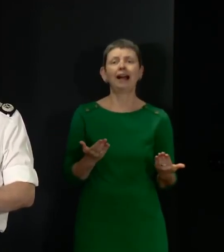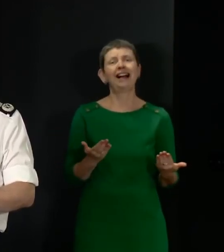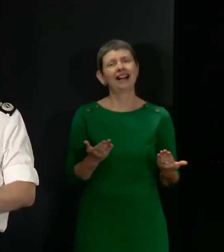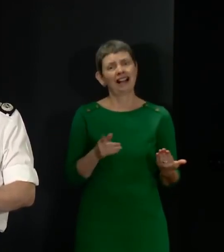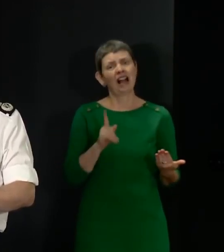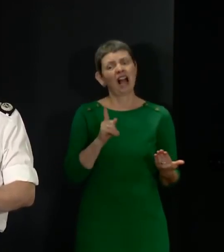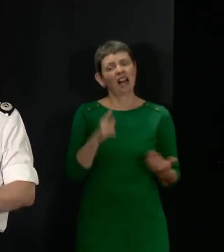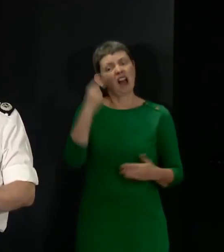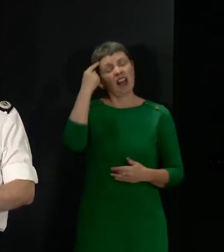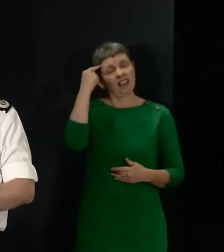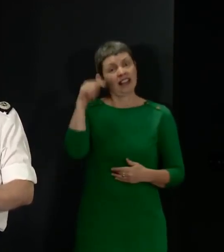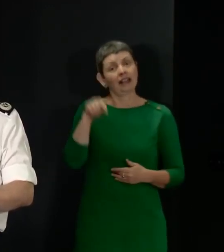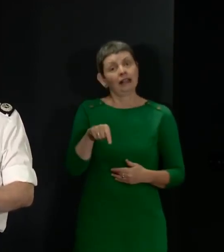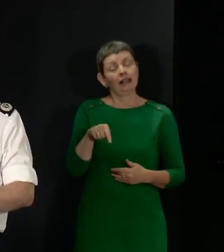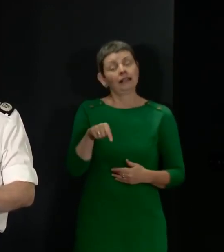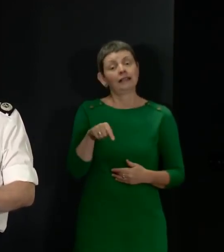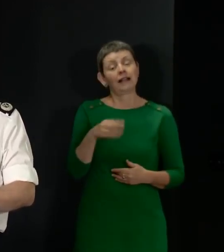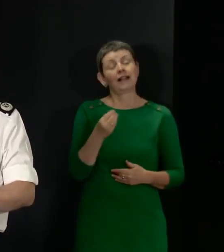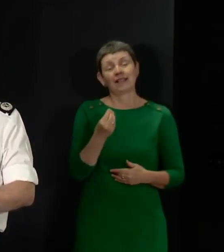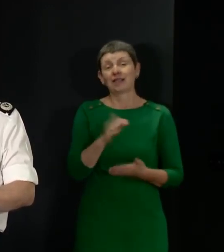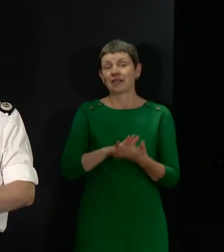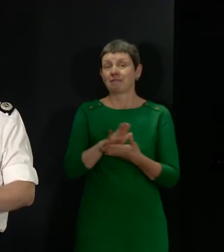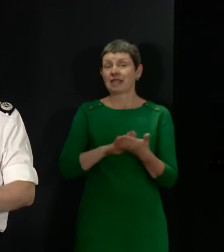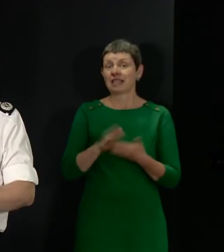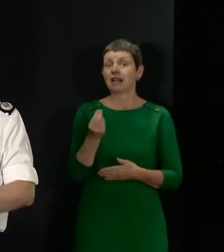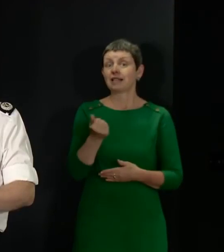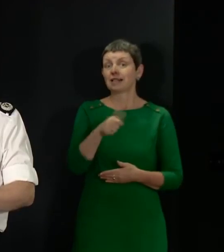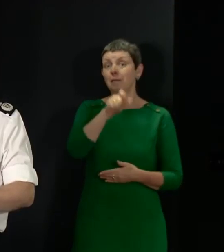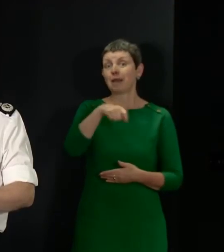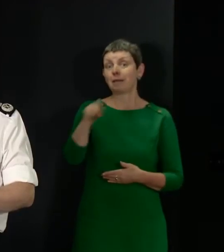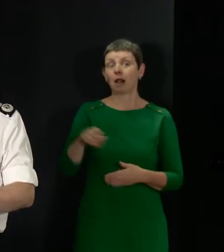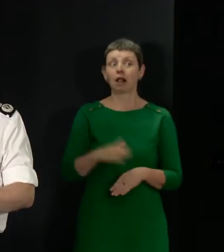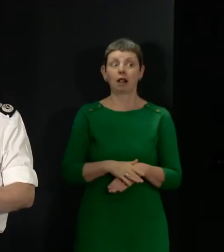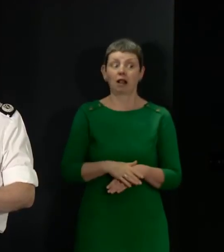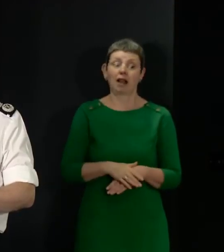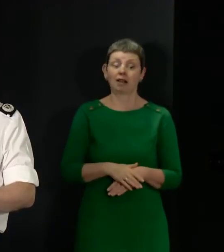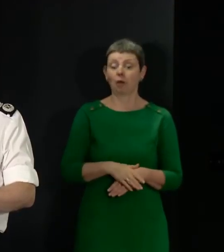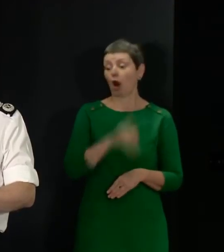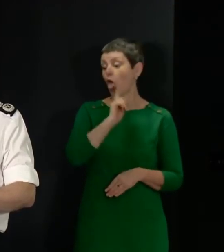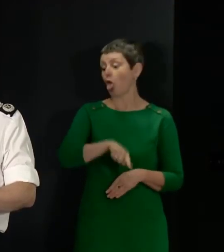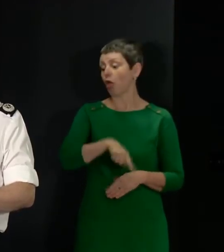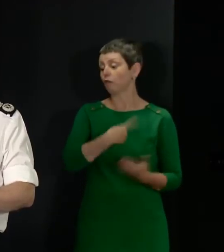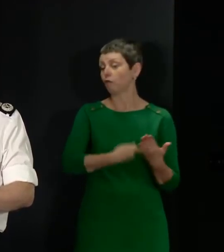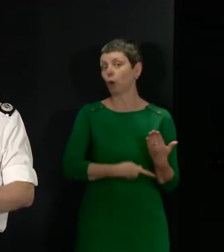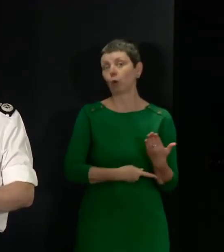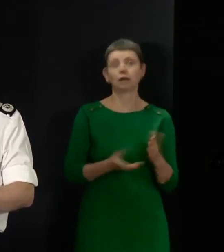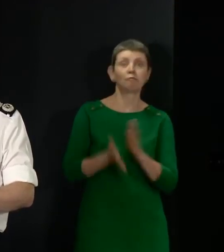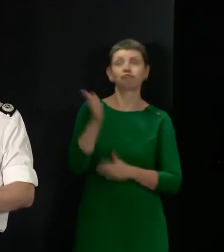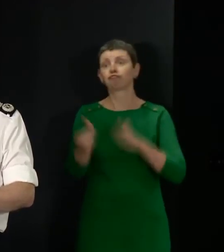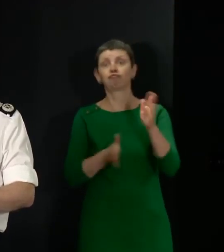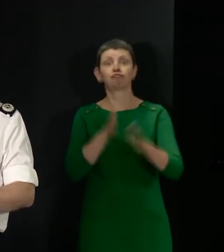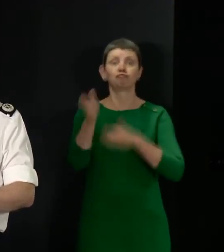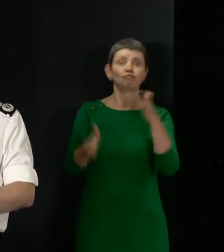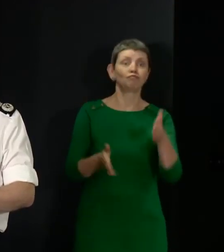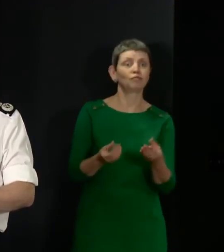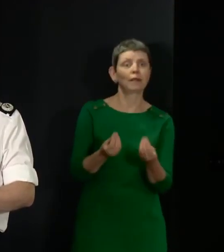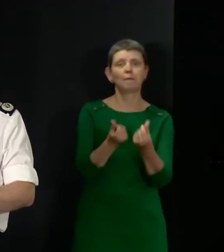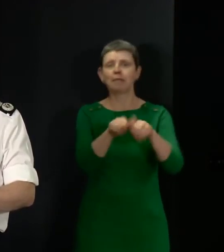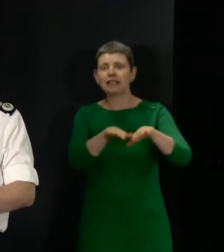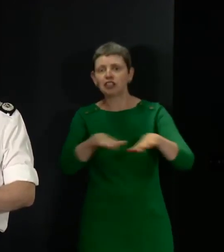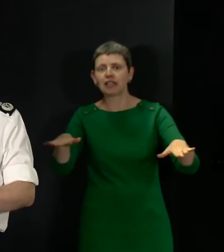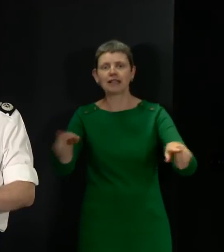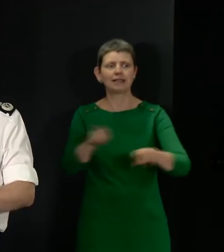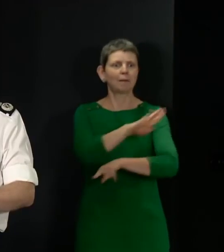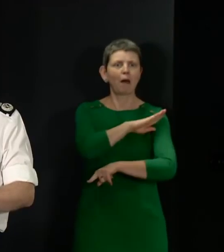lead some people feeling and acting, to be frank, a bit demob happy. Gatherings at parks, beaches, beauty spots